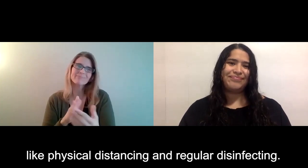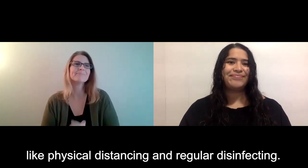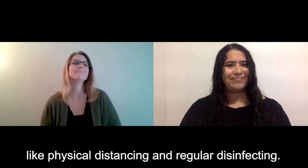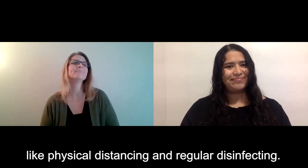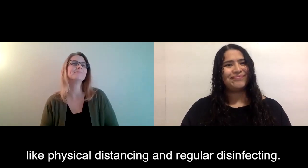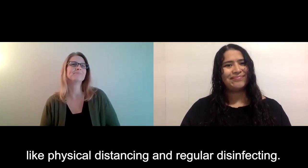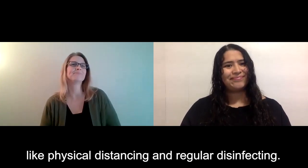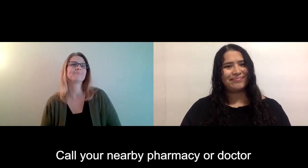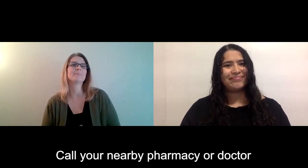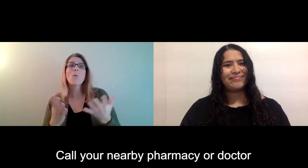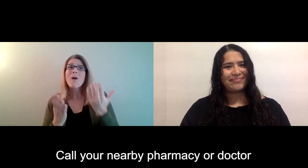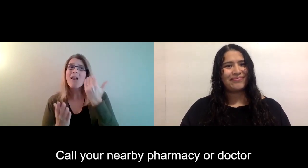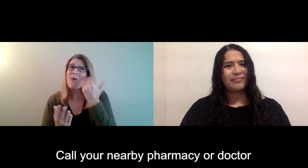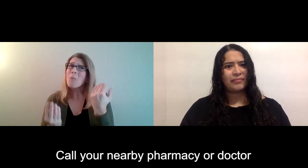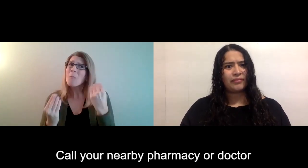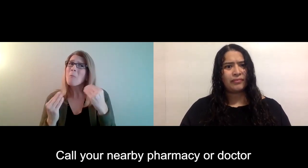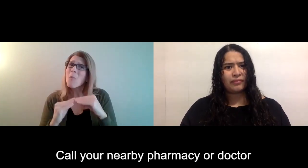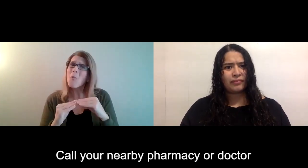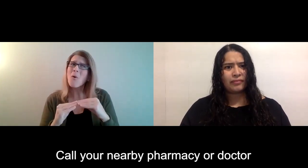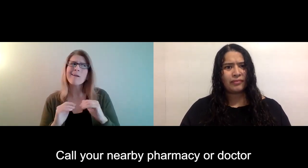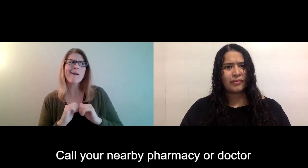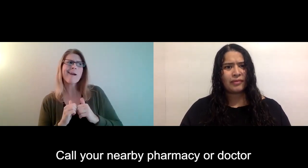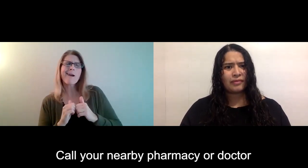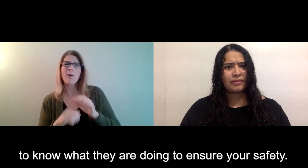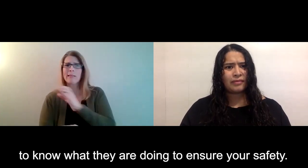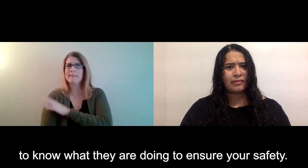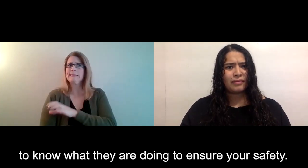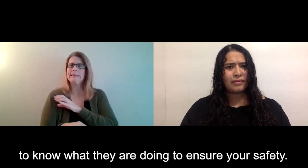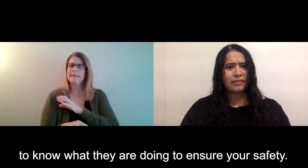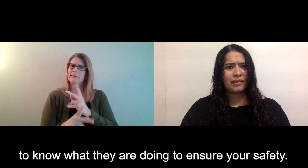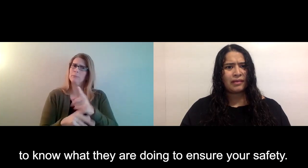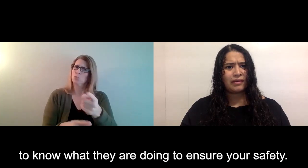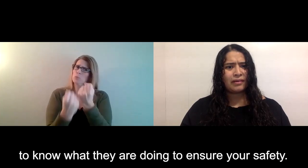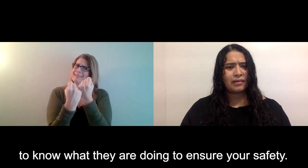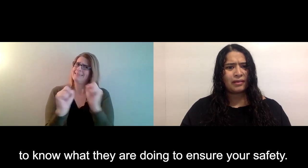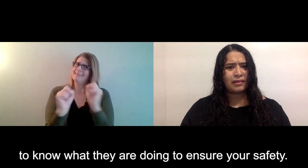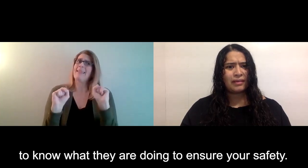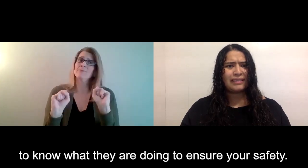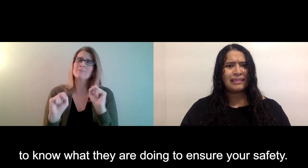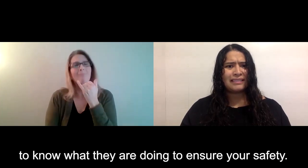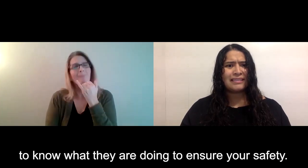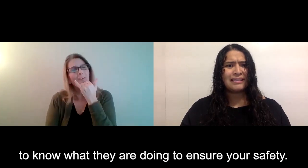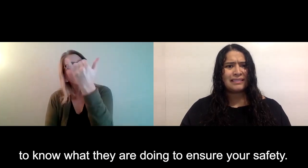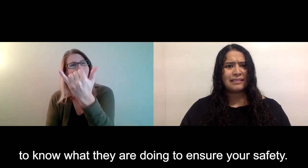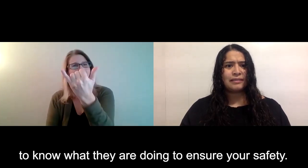Call your nearby pharmacy or doctor to know what they are doing to ensure your safety.